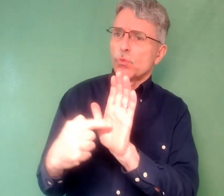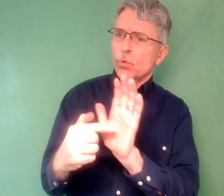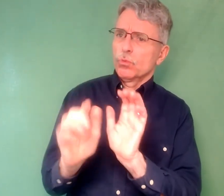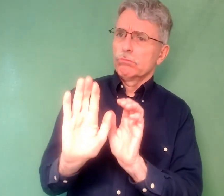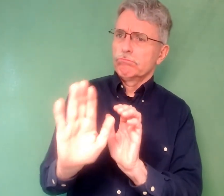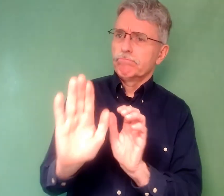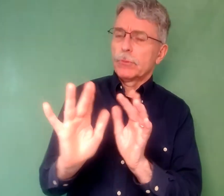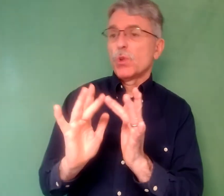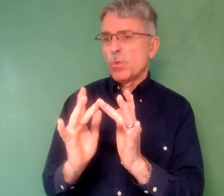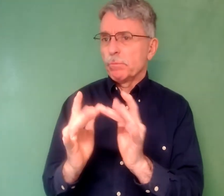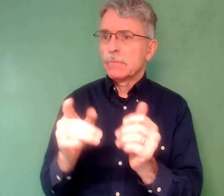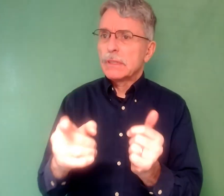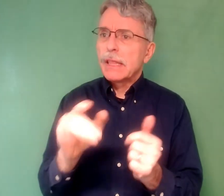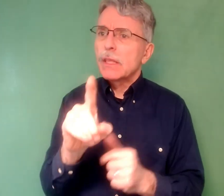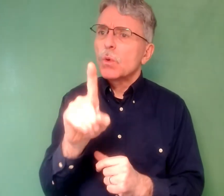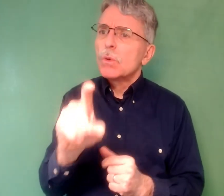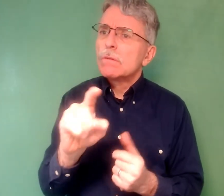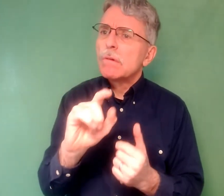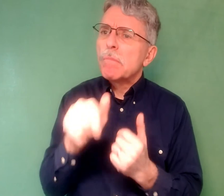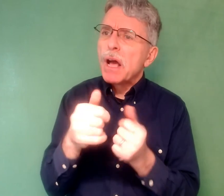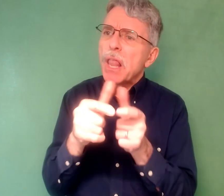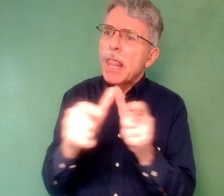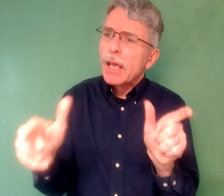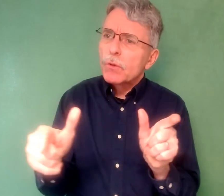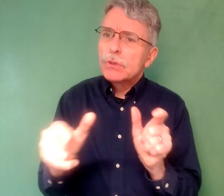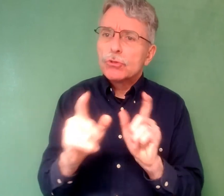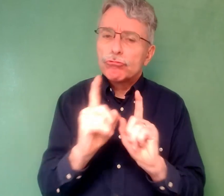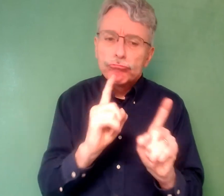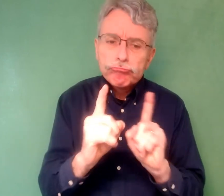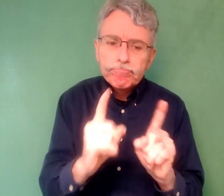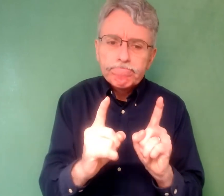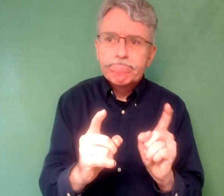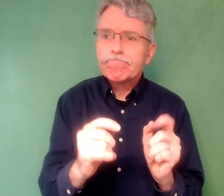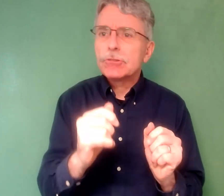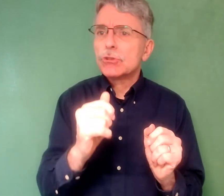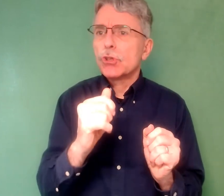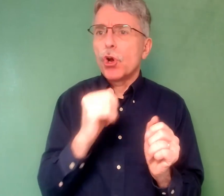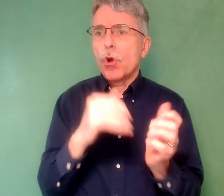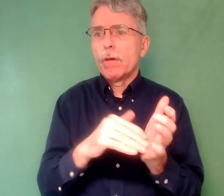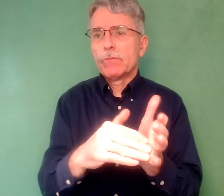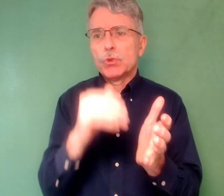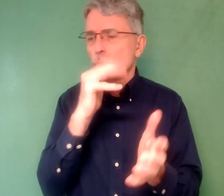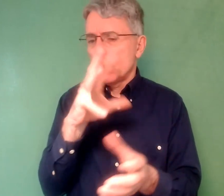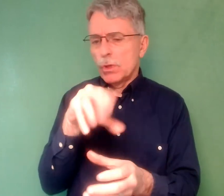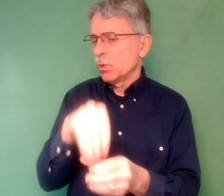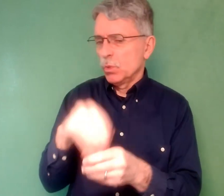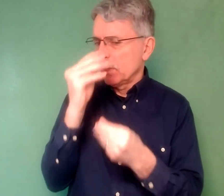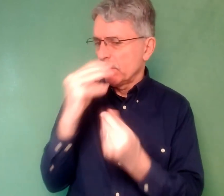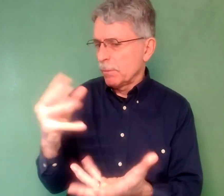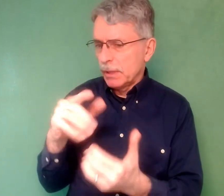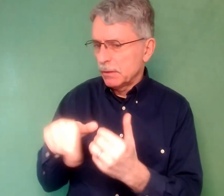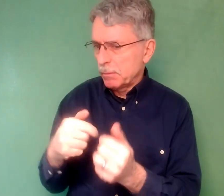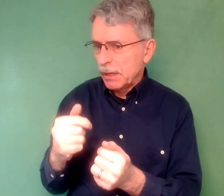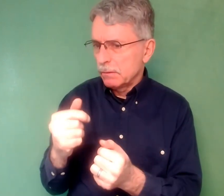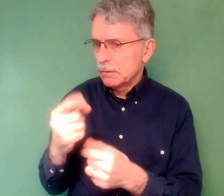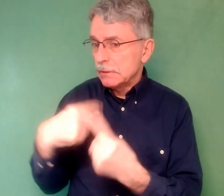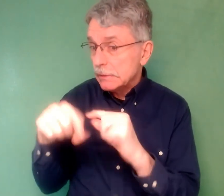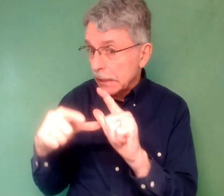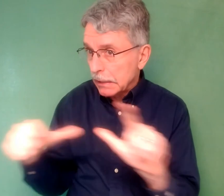time spent training said personnel on issues pertinent to deaf citizens. They urge court systems to collect data on